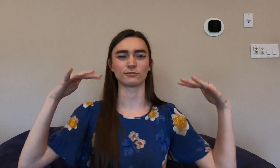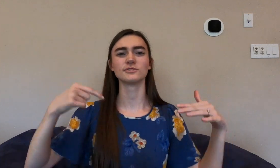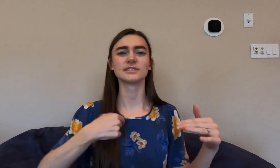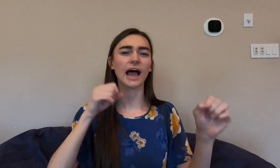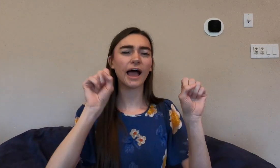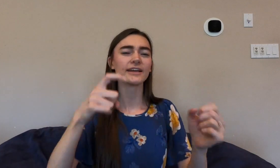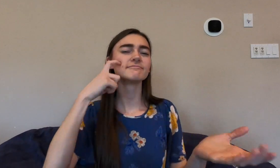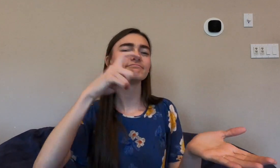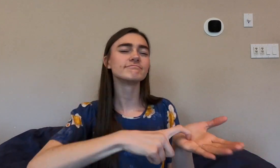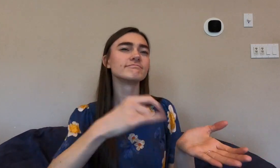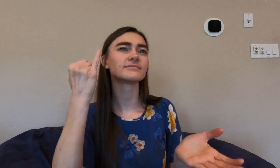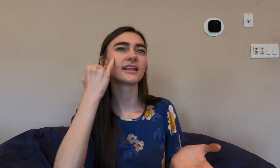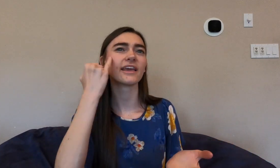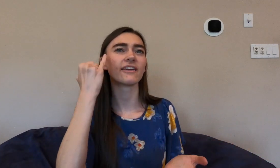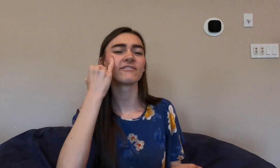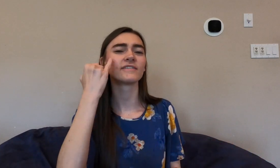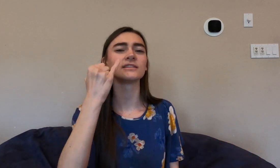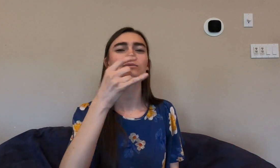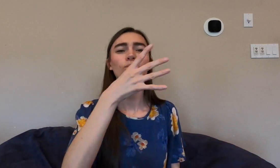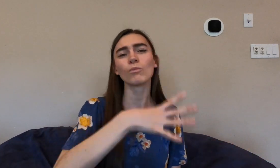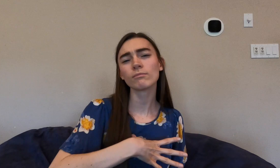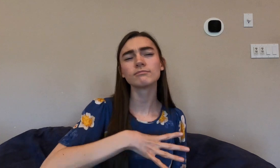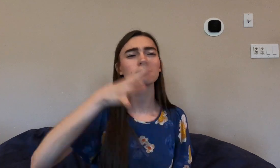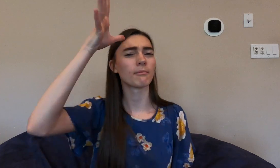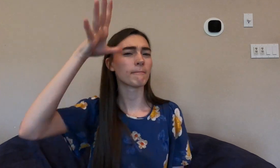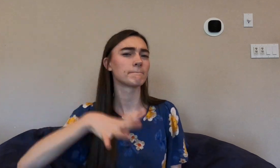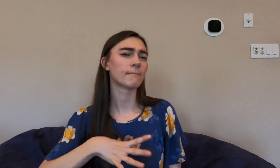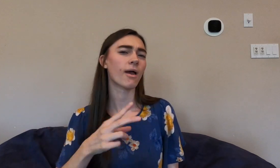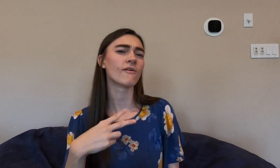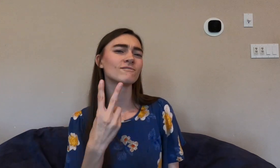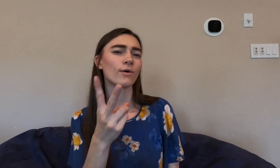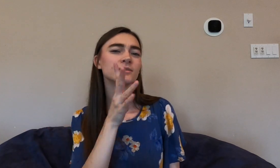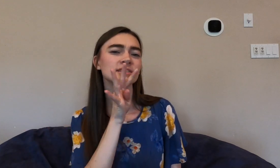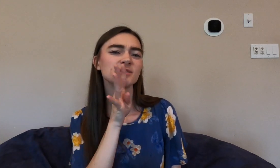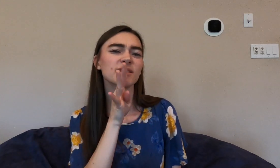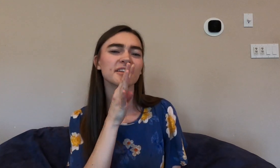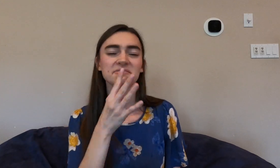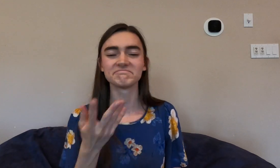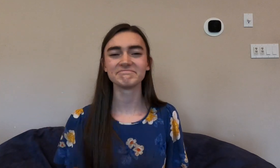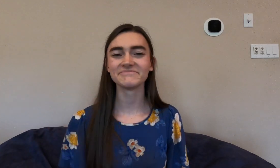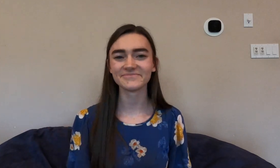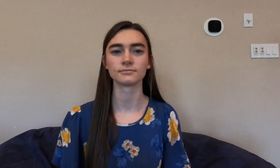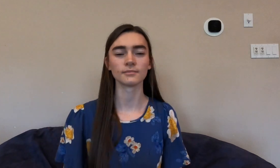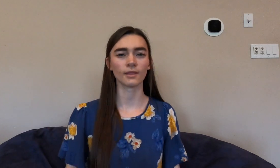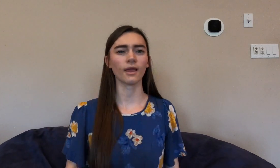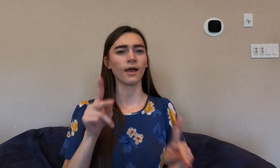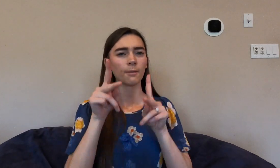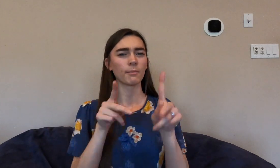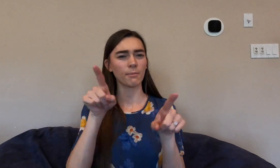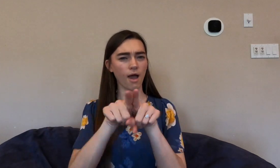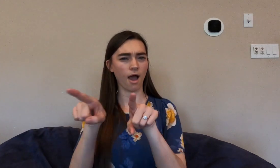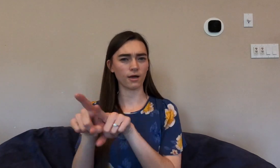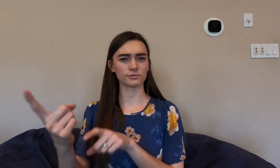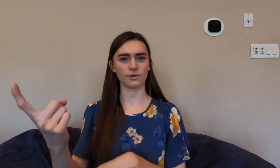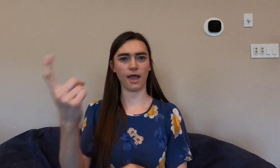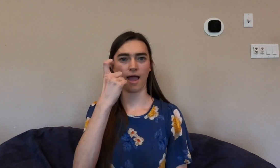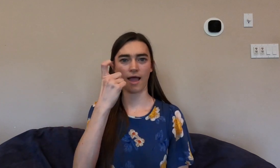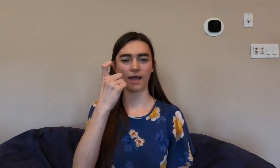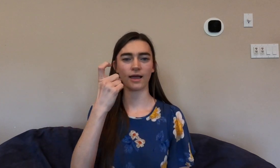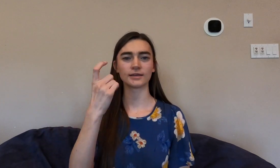different sounds. I can notice if a woman or male voice is speaking. People also ask